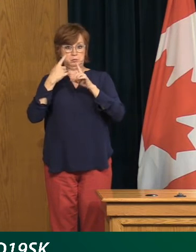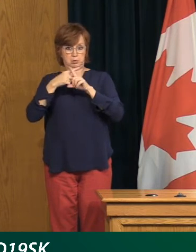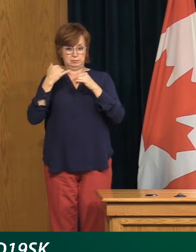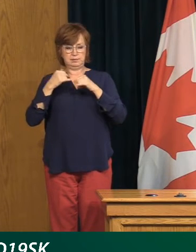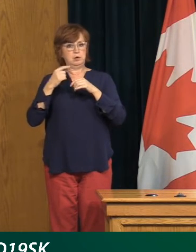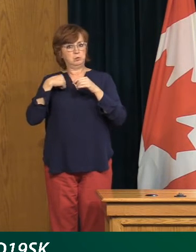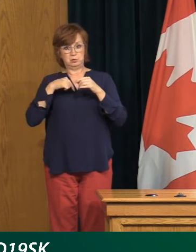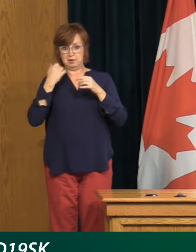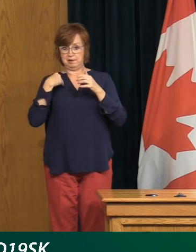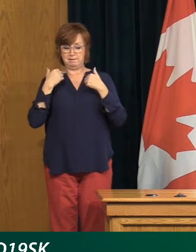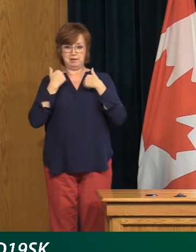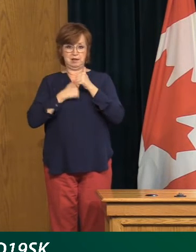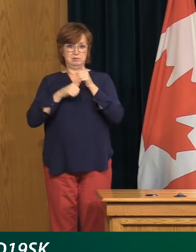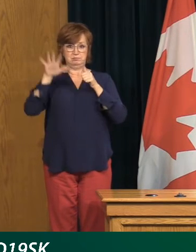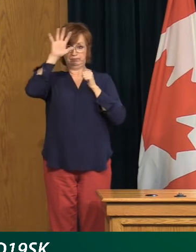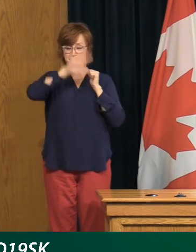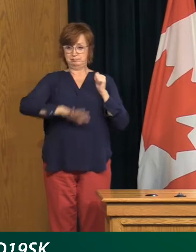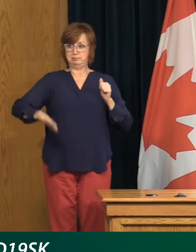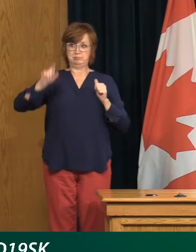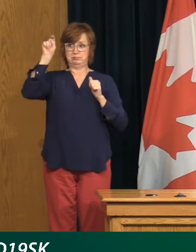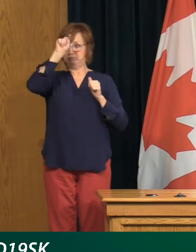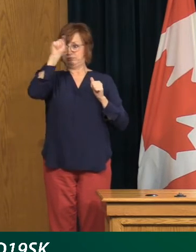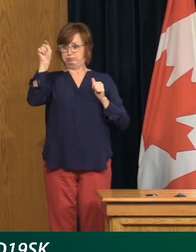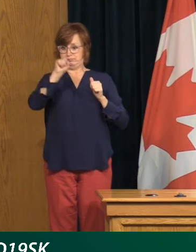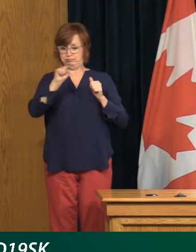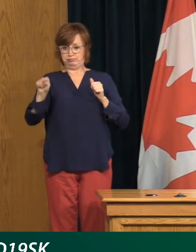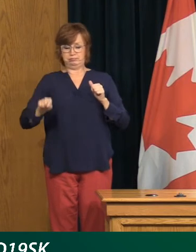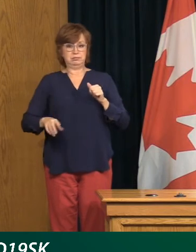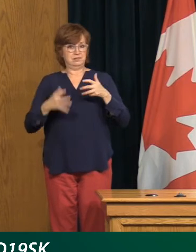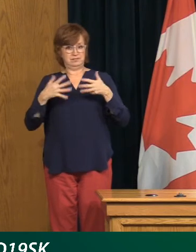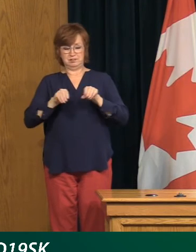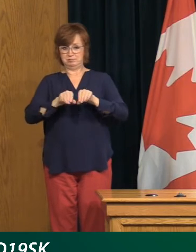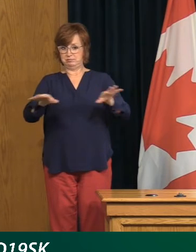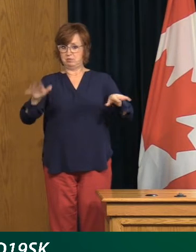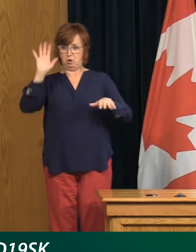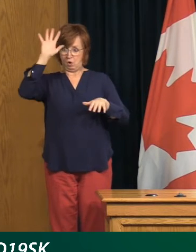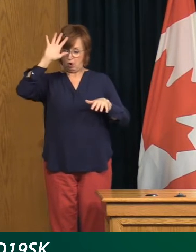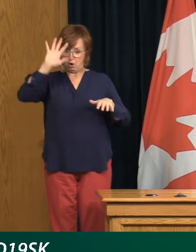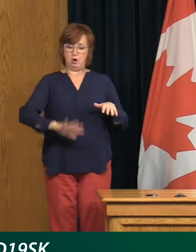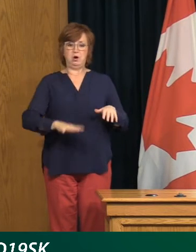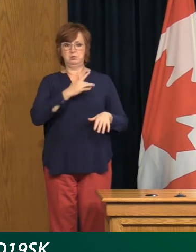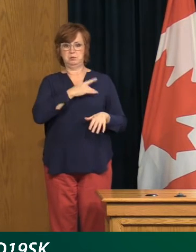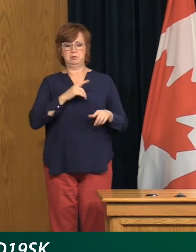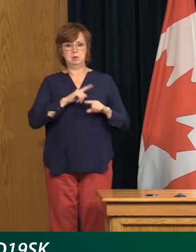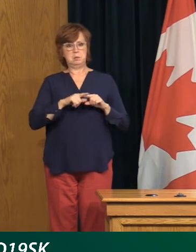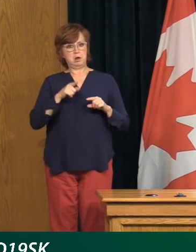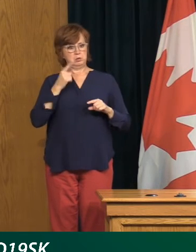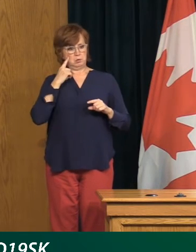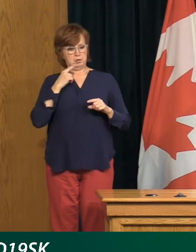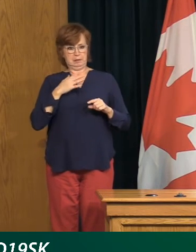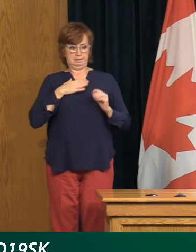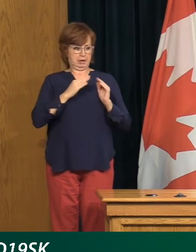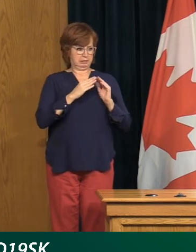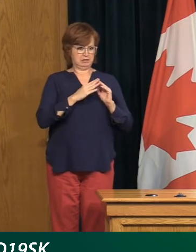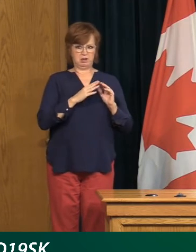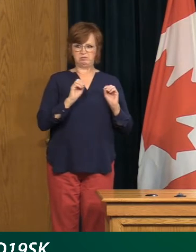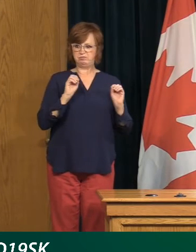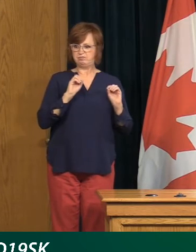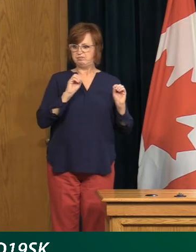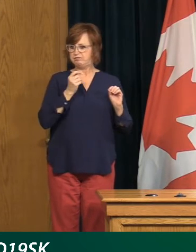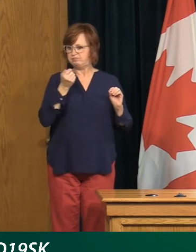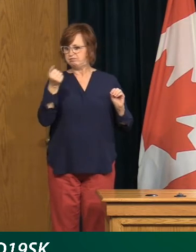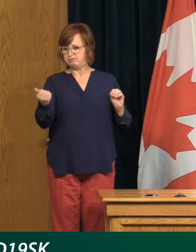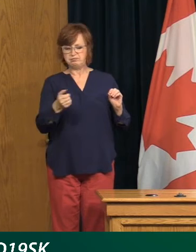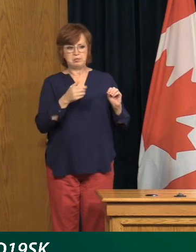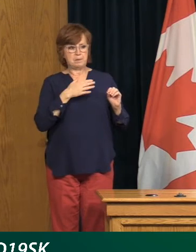the province, the basic principles remain the same. Really just because your own part of Saskatchewan doesn't have high active case, it doesn't mean that